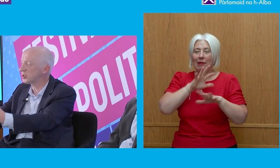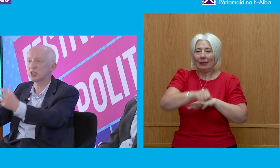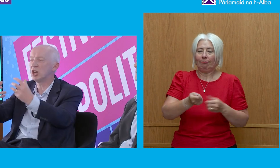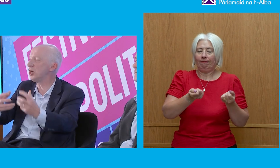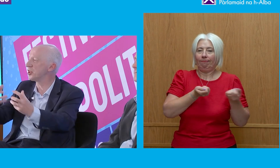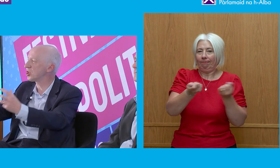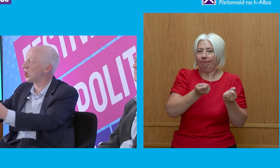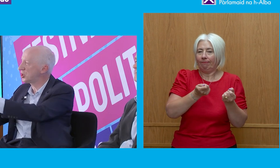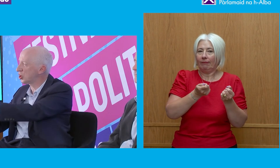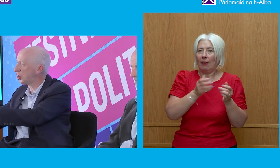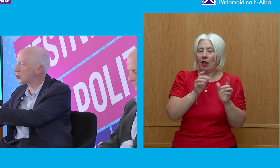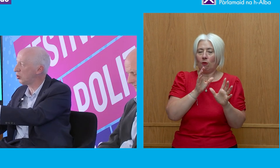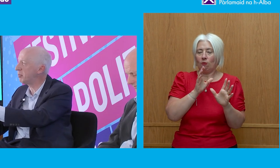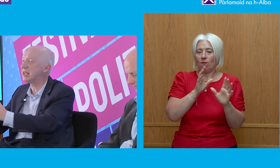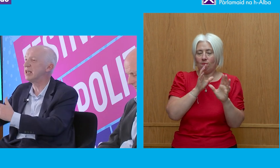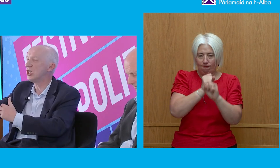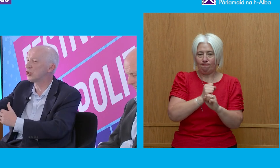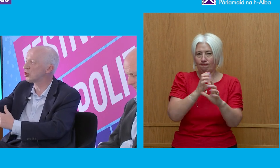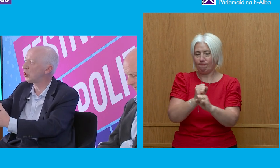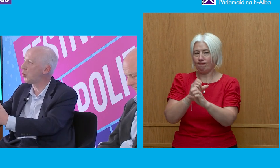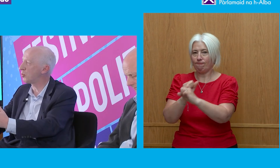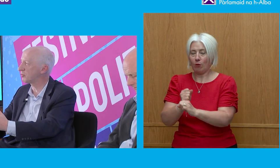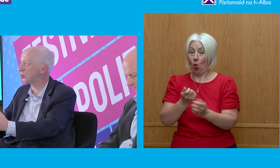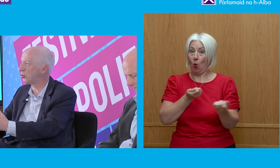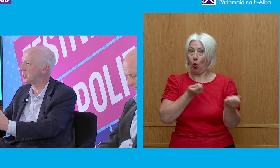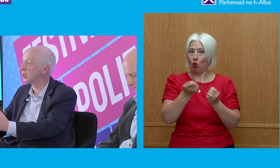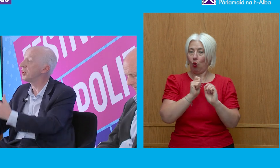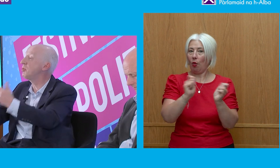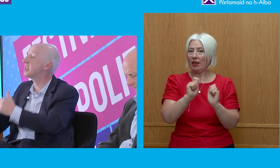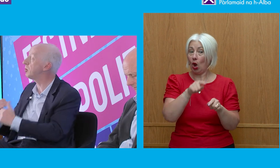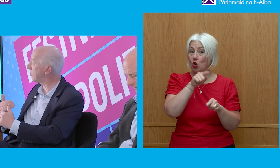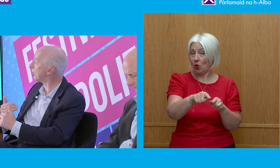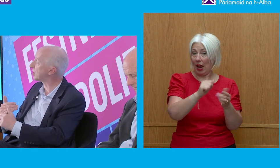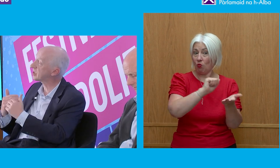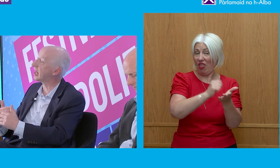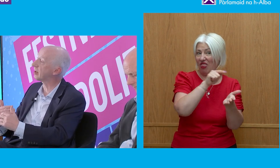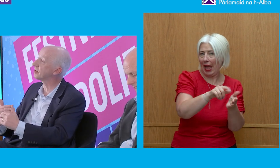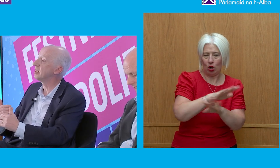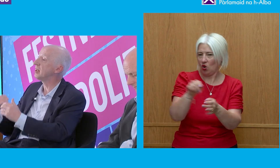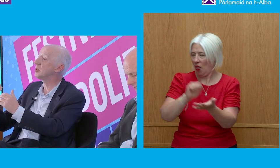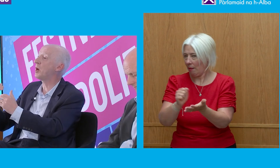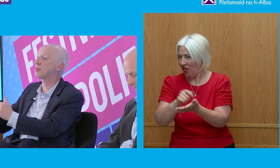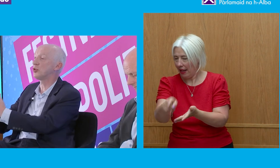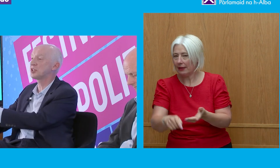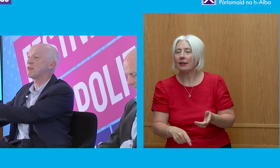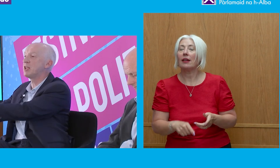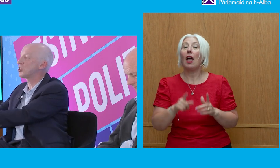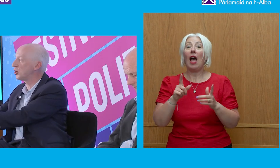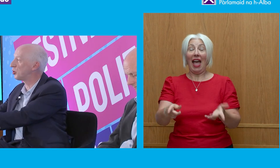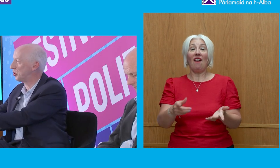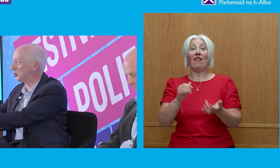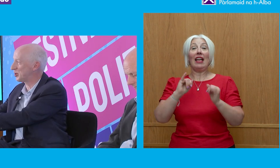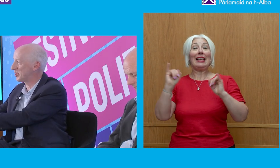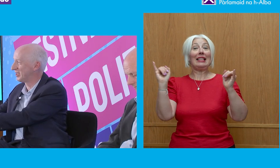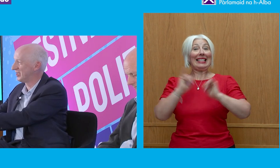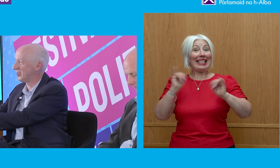Brewers, others, started to control the media and control what was reported. The only time you came across these scandals is when, of course, they reached